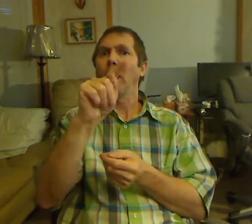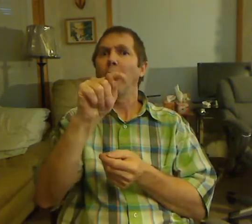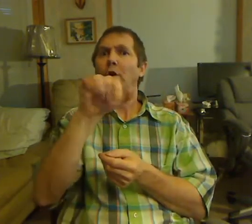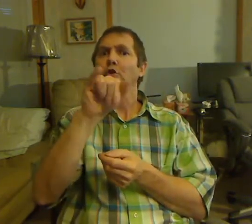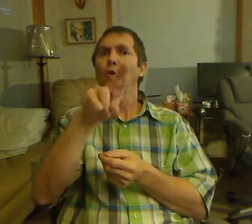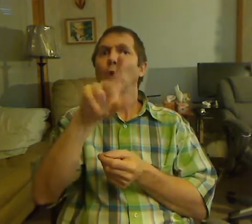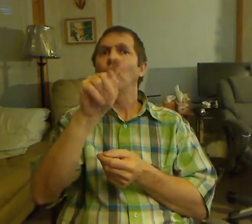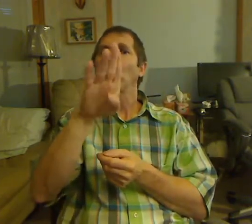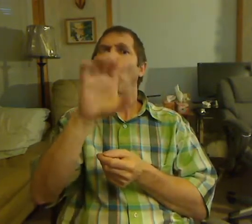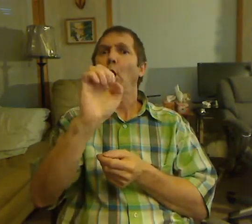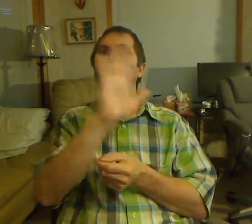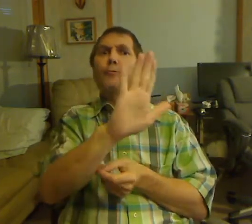Shocker.